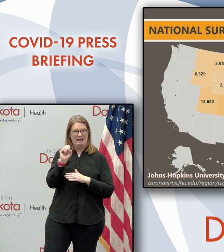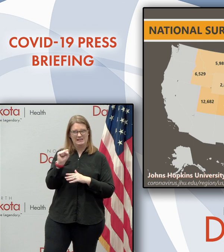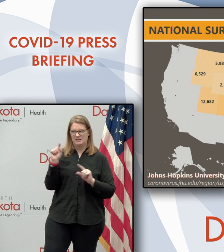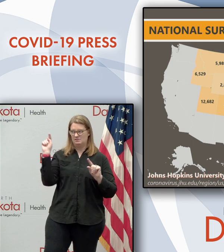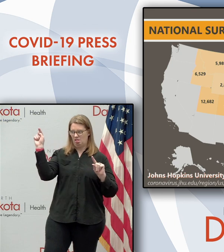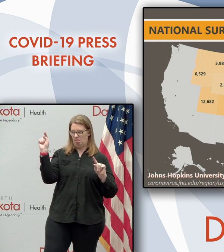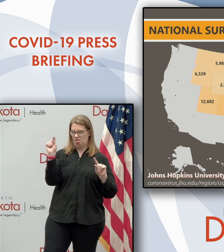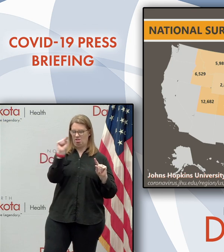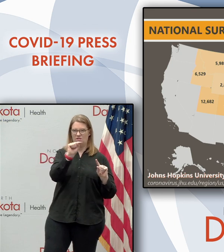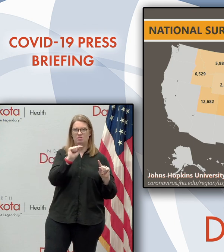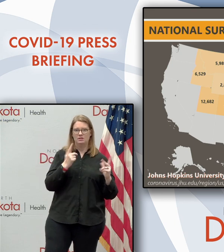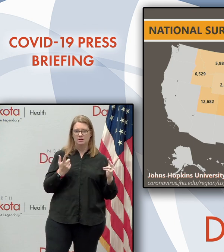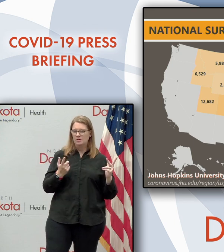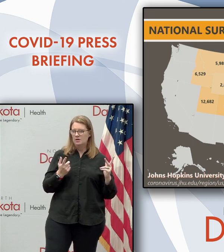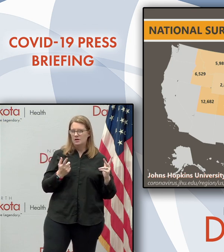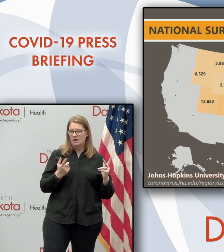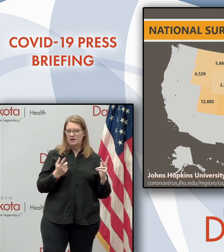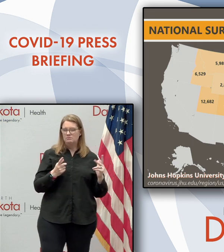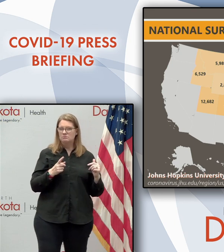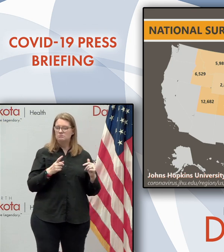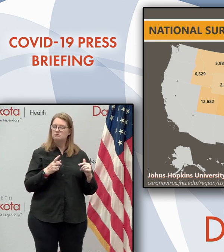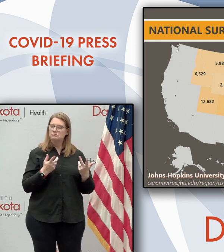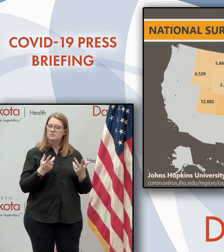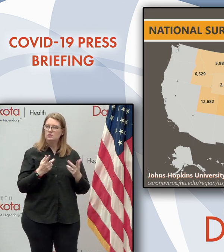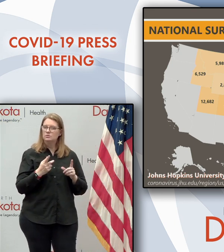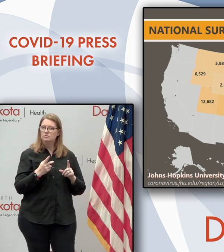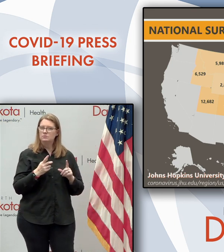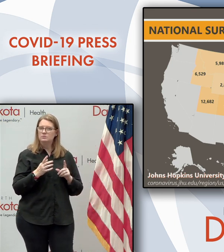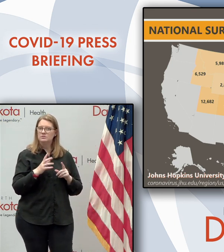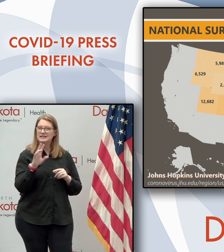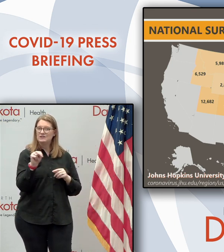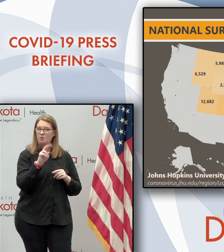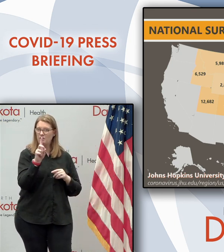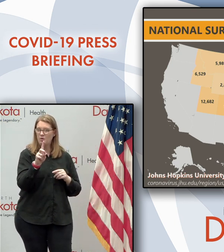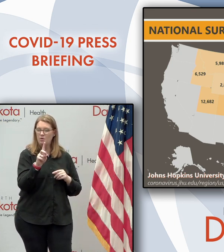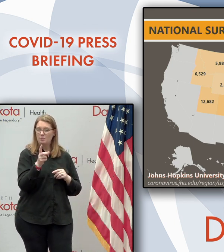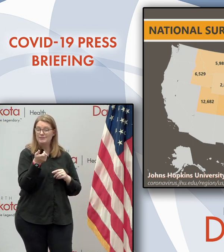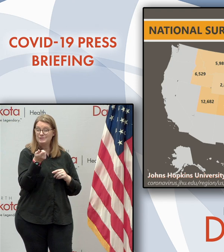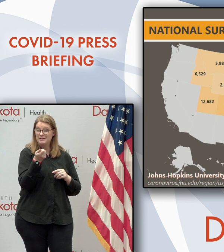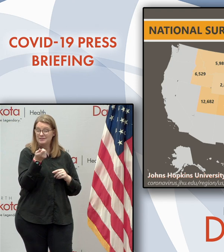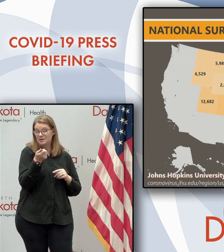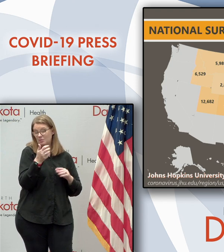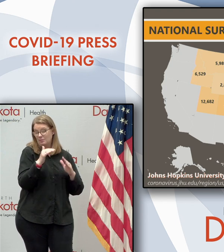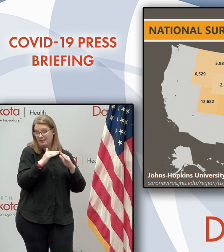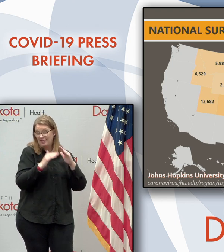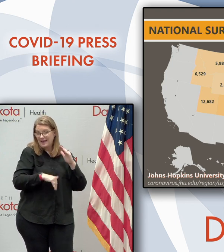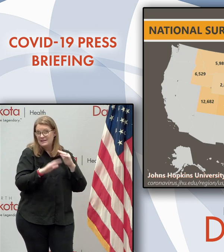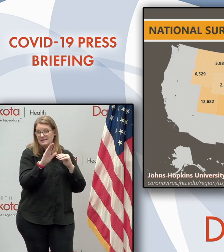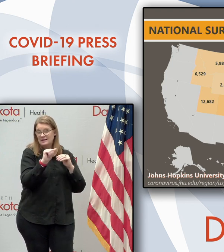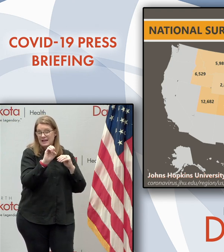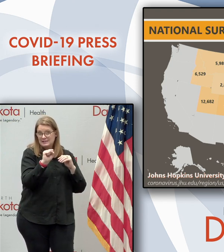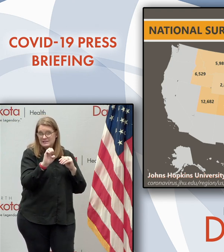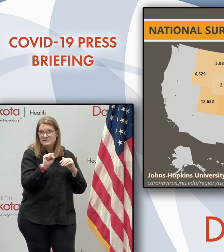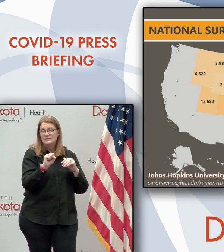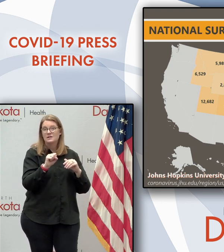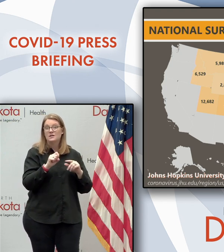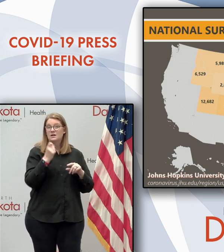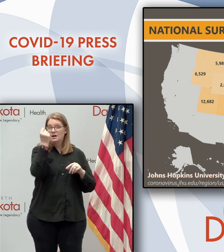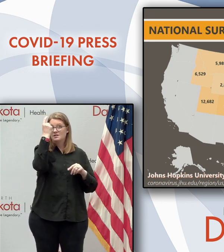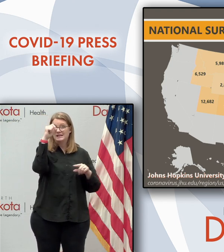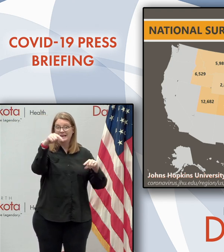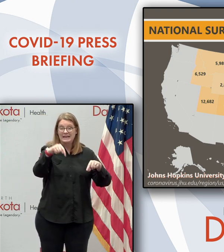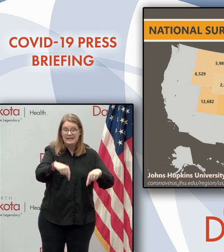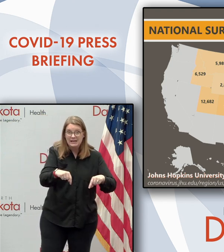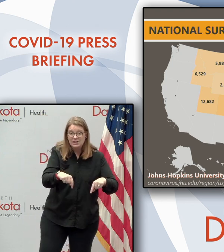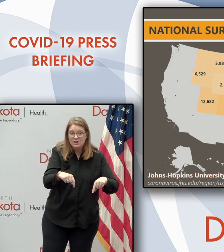those states, generally, North Dakota with less cases, but we're doing, uh, two to two and a half times